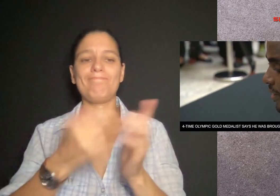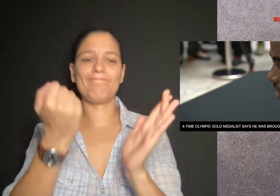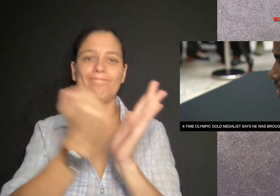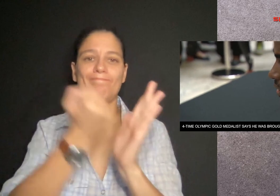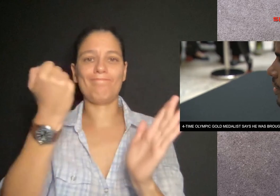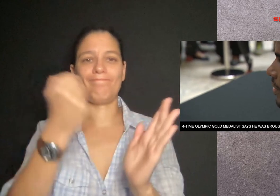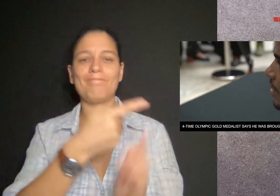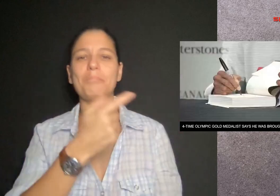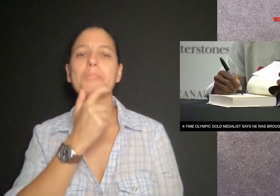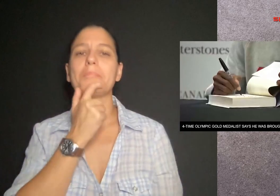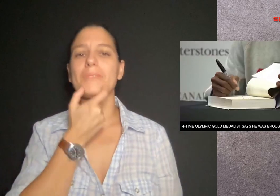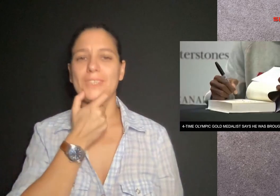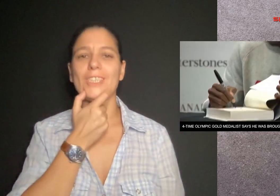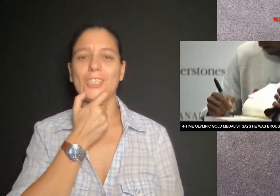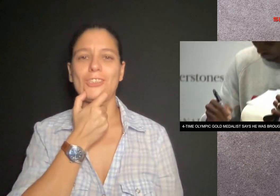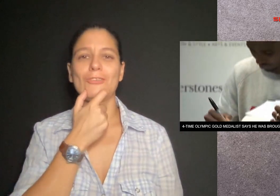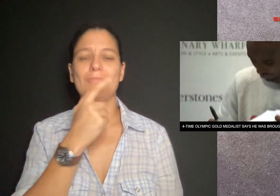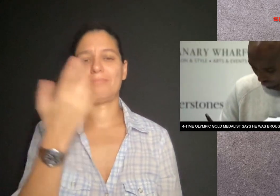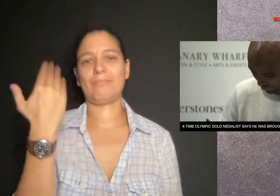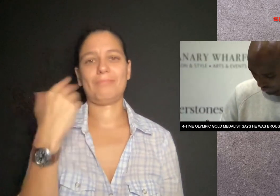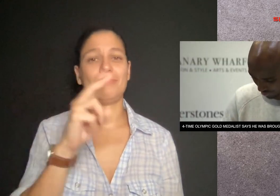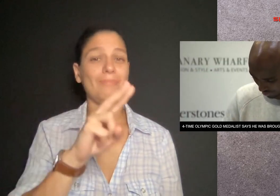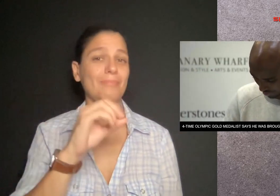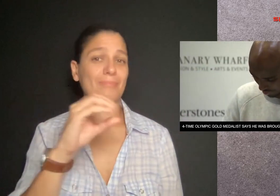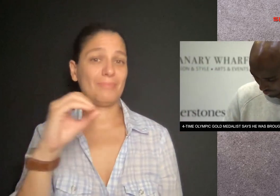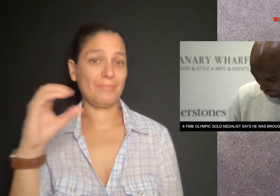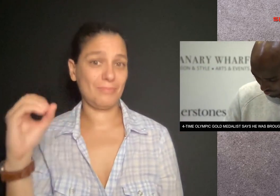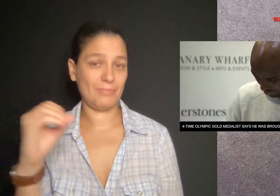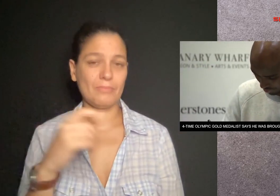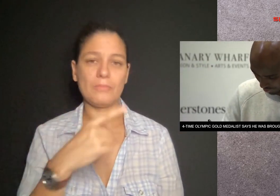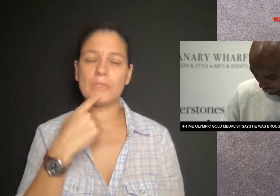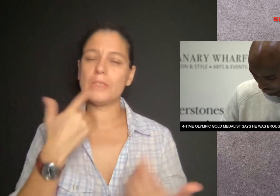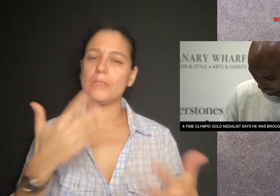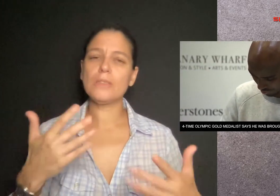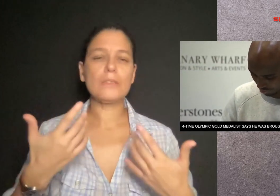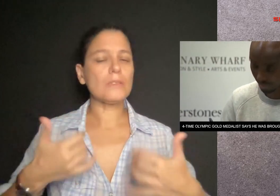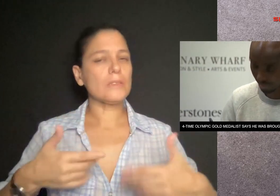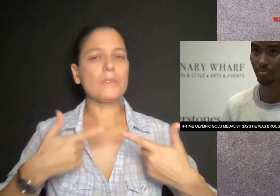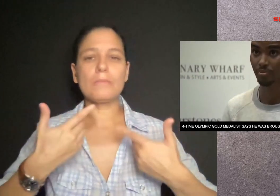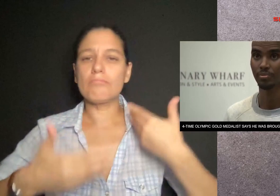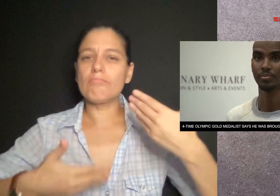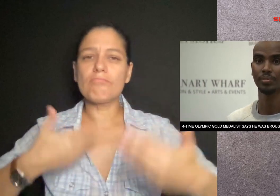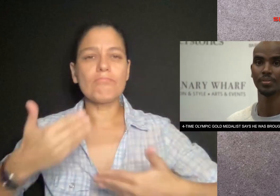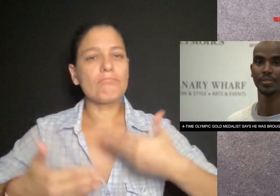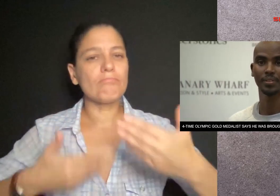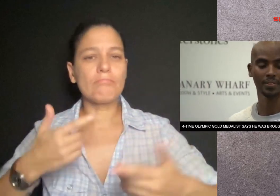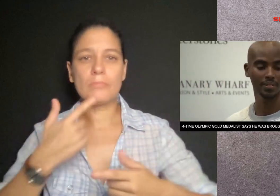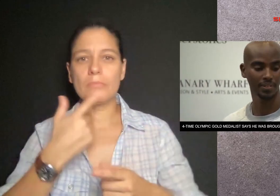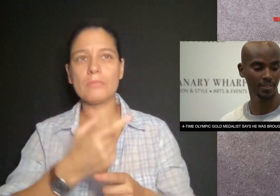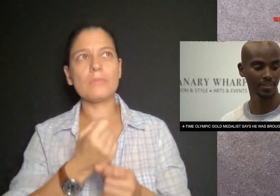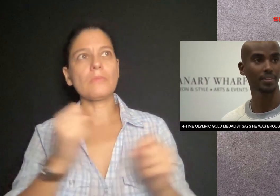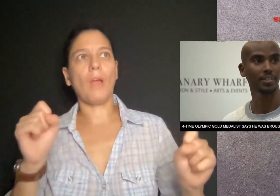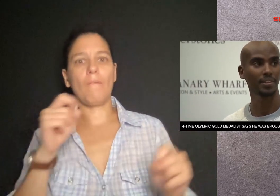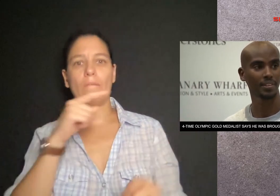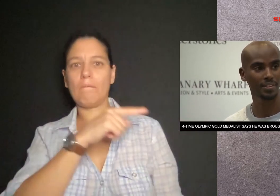Farah was granted British citizenship in 2000 and says running